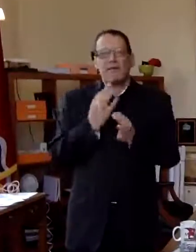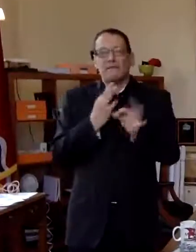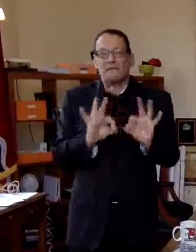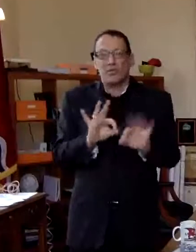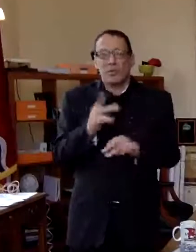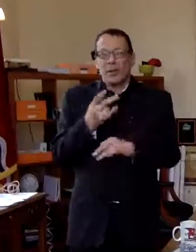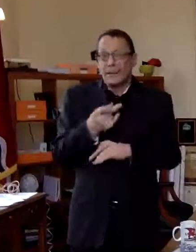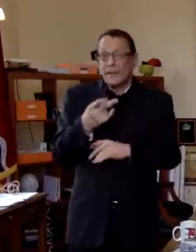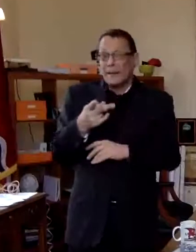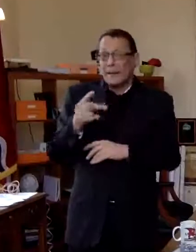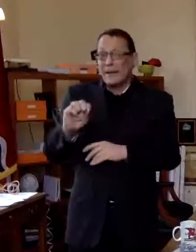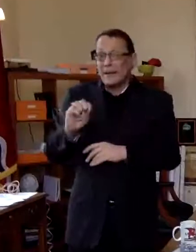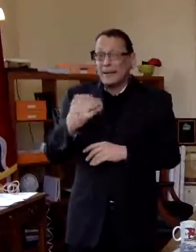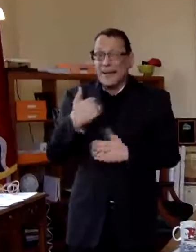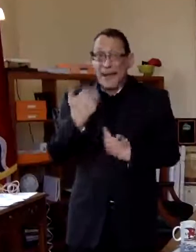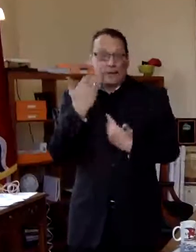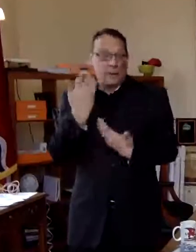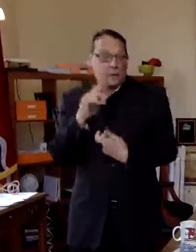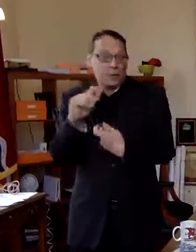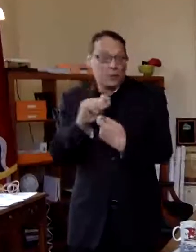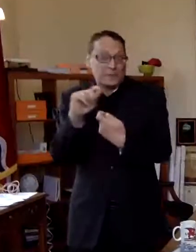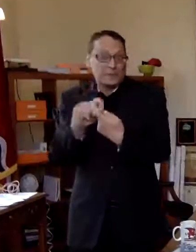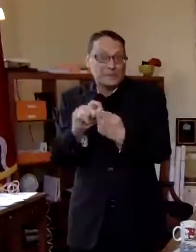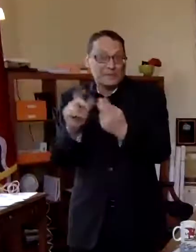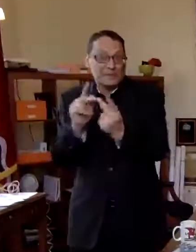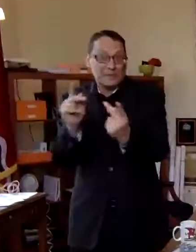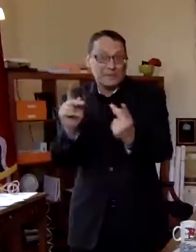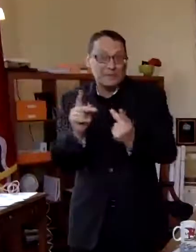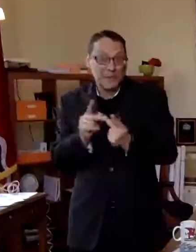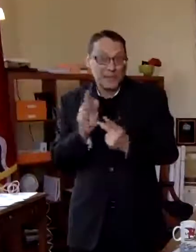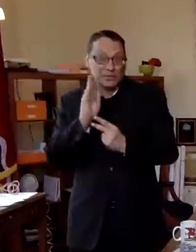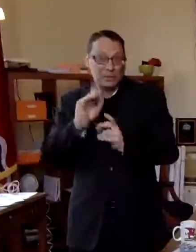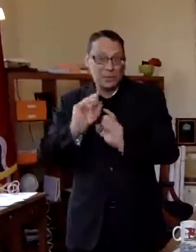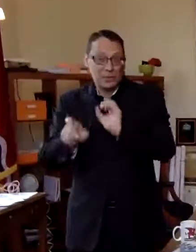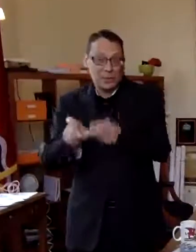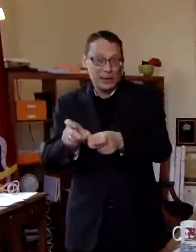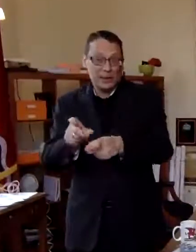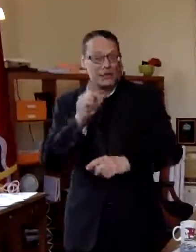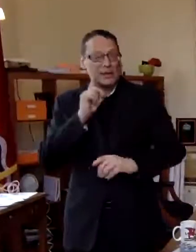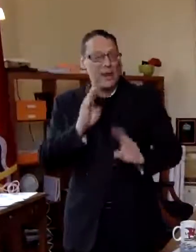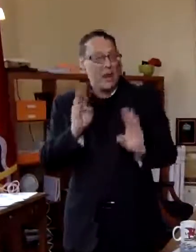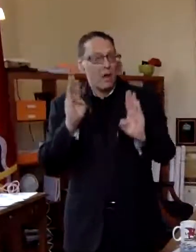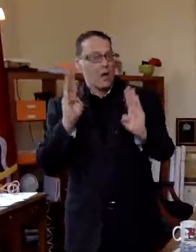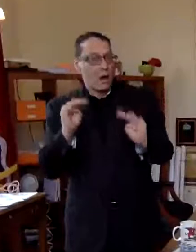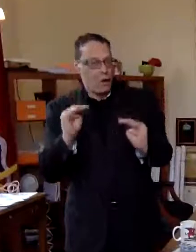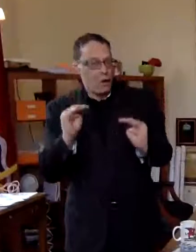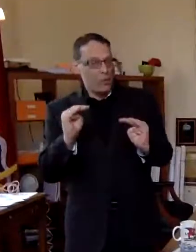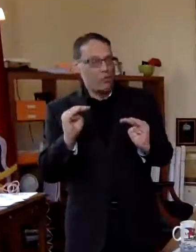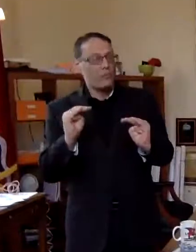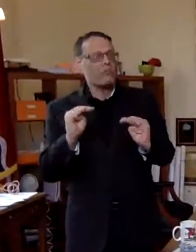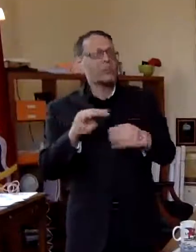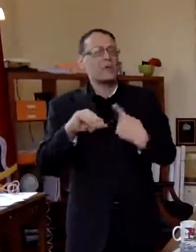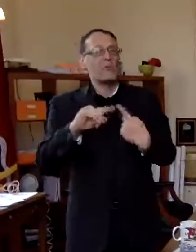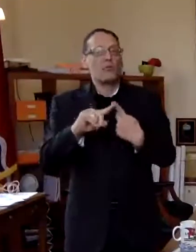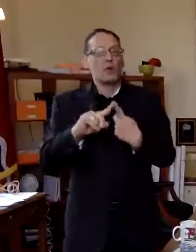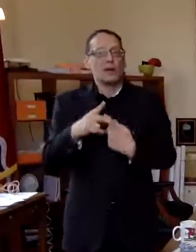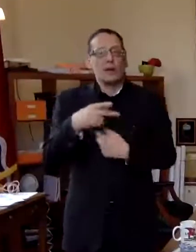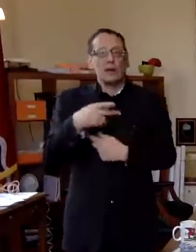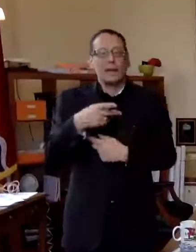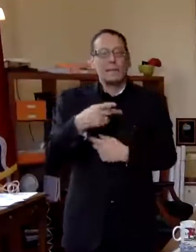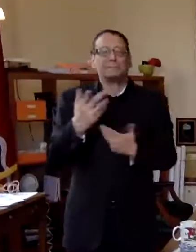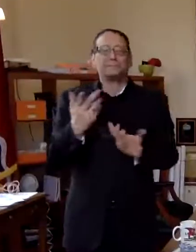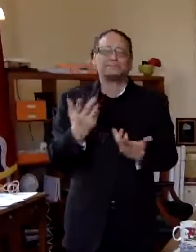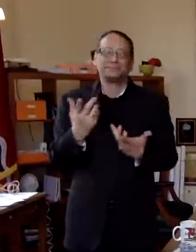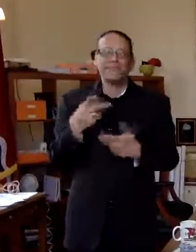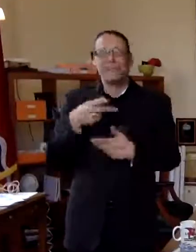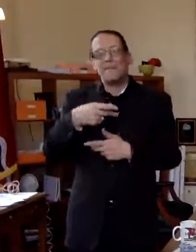i don't know of a place to do that um i hope that once uh once ppe it